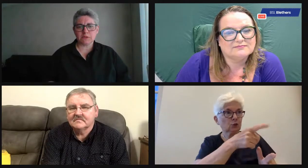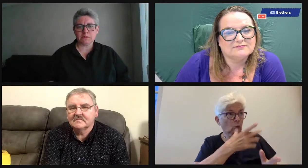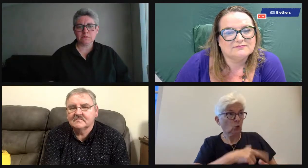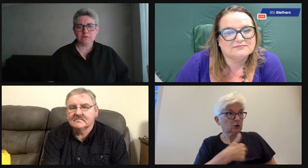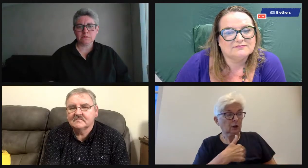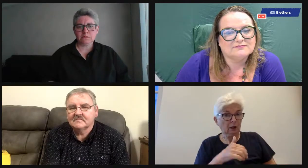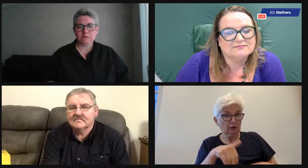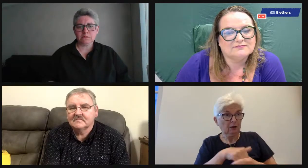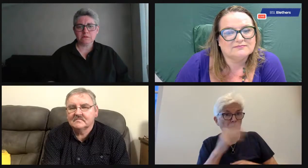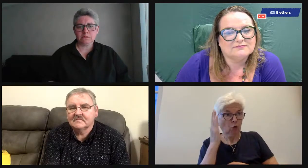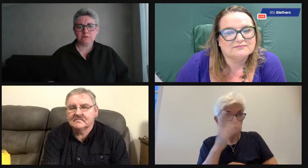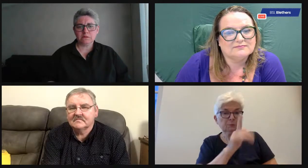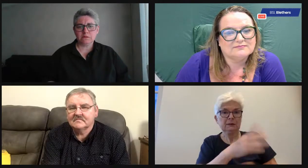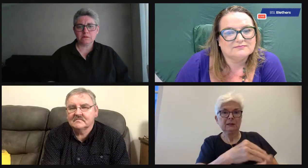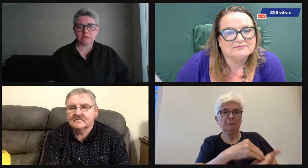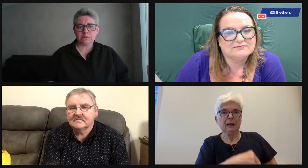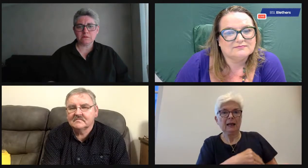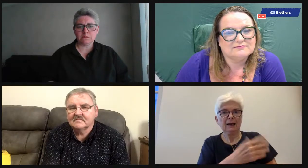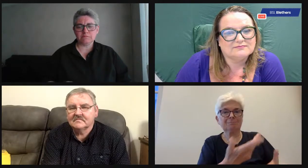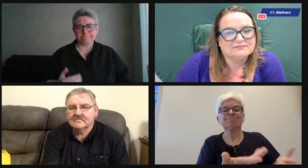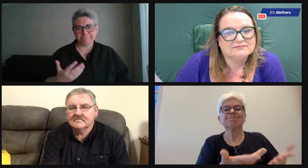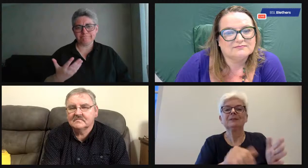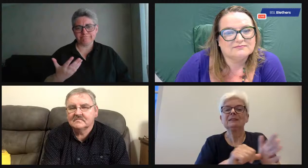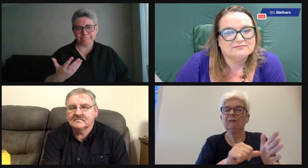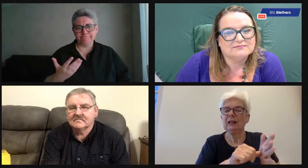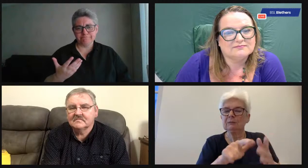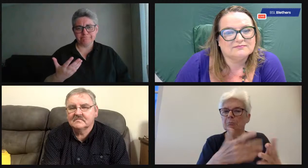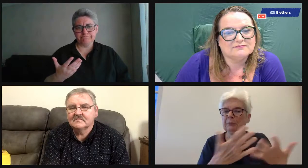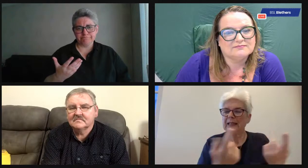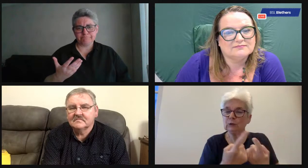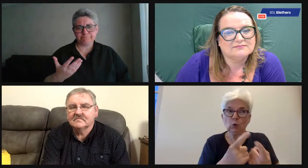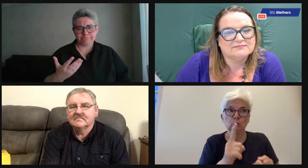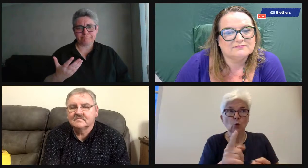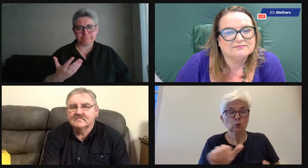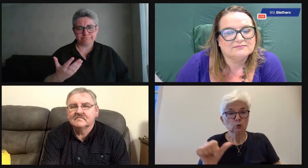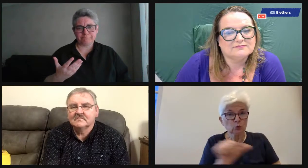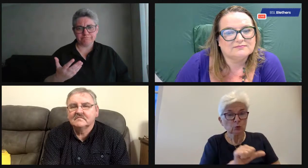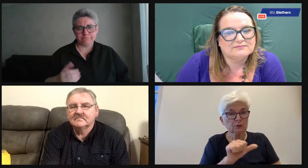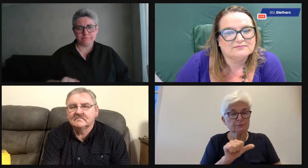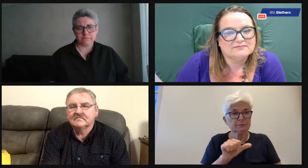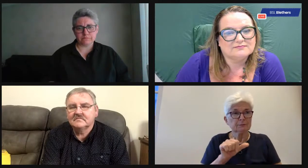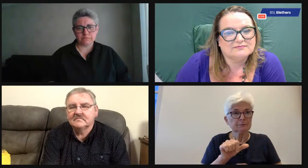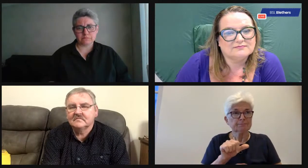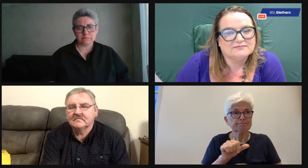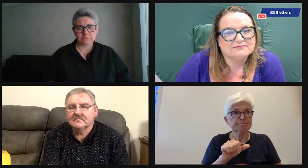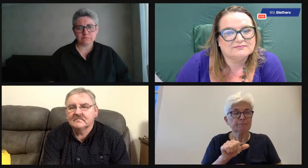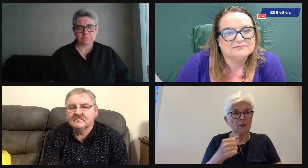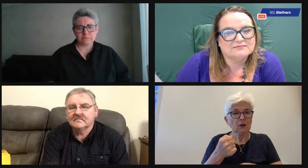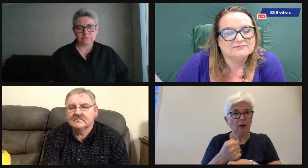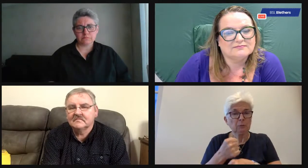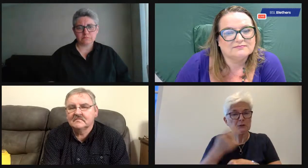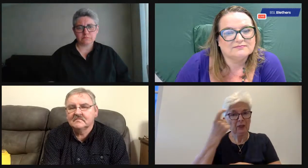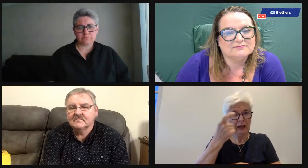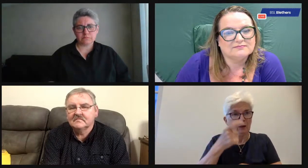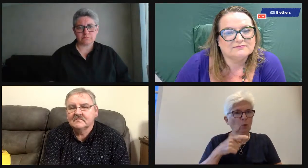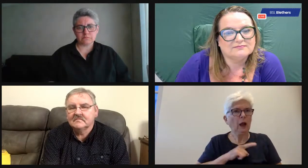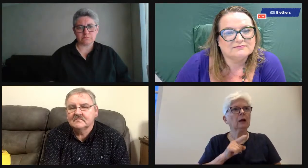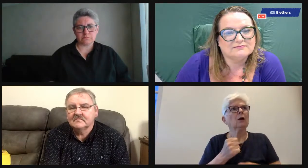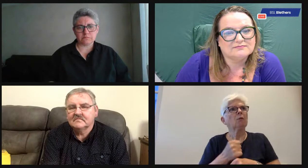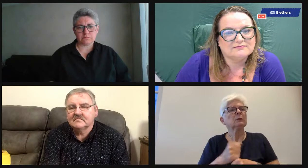that. So I rely on the charity or the organization. And so it does make it more difficult. And I would say that